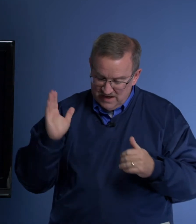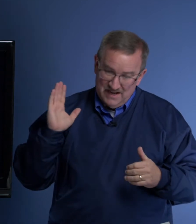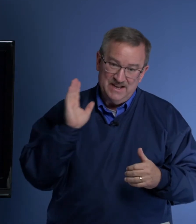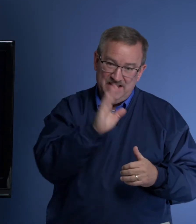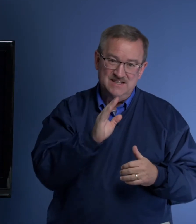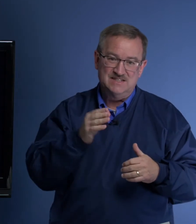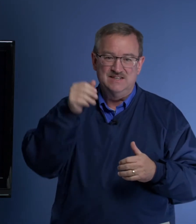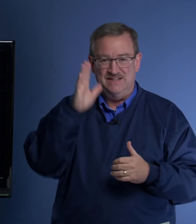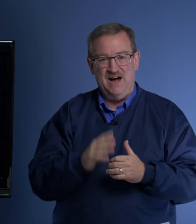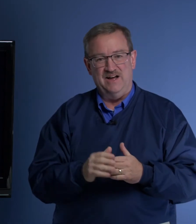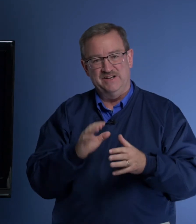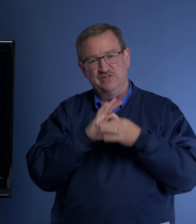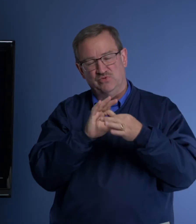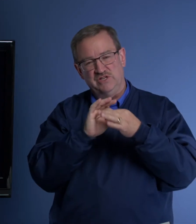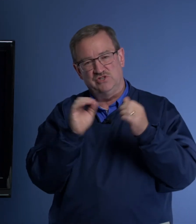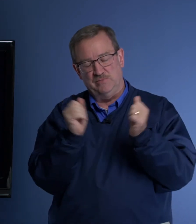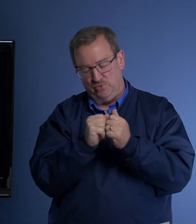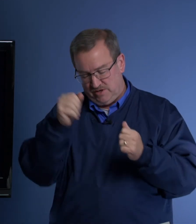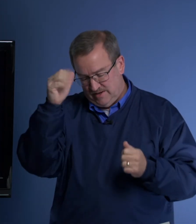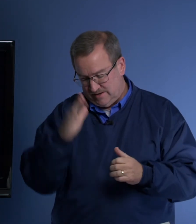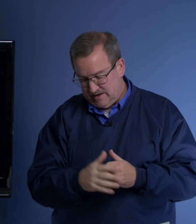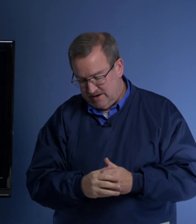his God and his relationship with God.